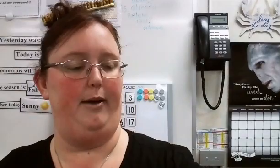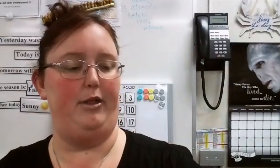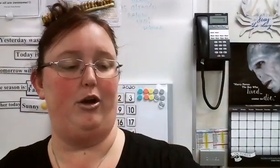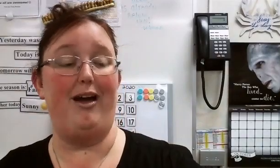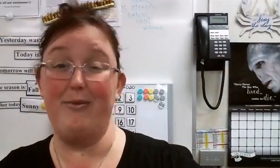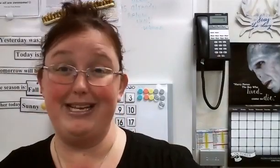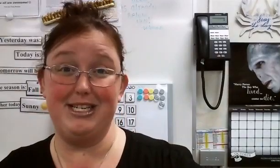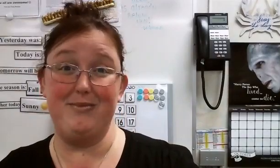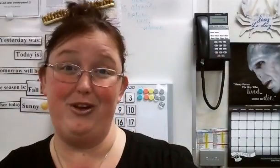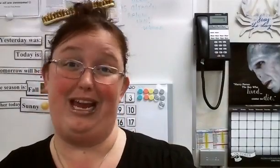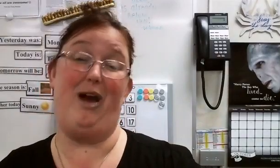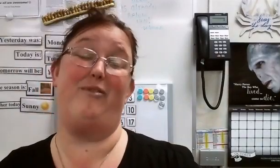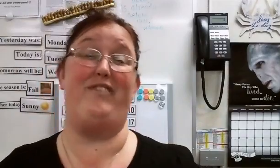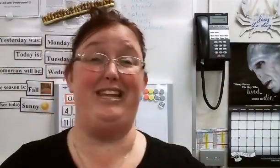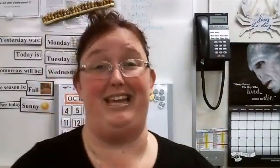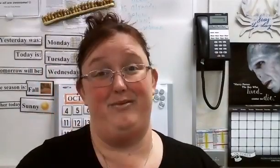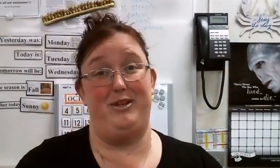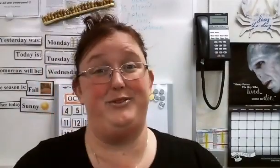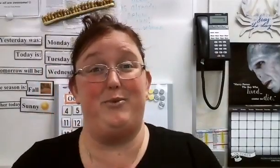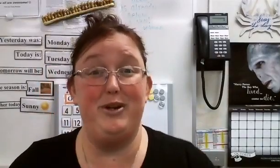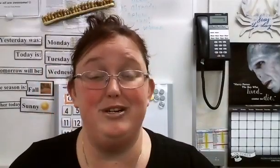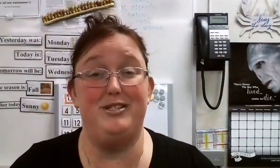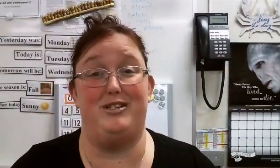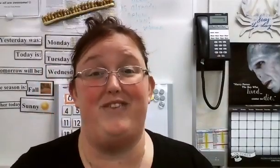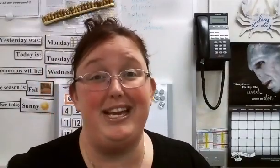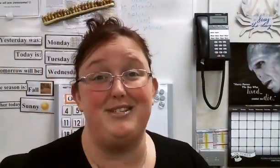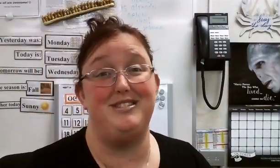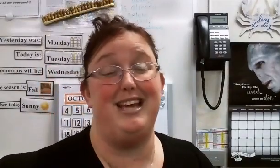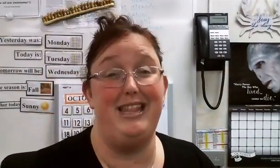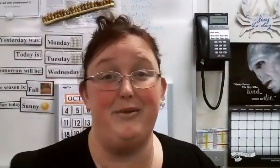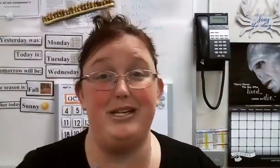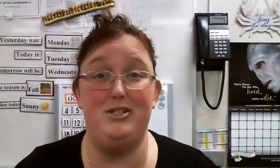There are other ways to communicate how we're feeling. You can use our words, our device, our sign language.